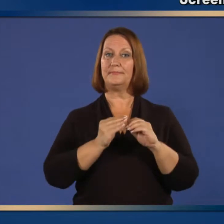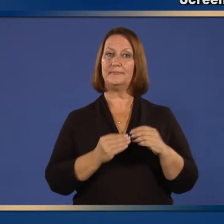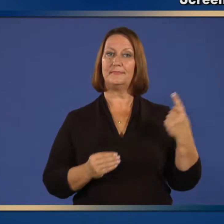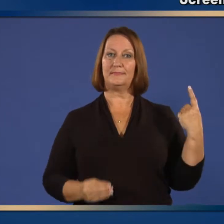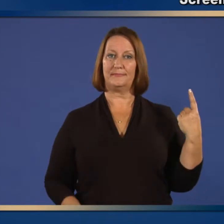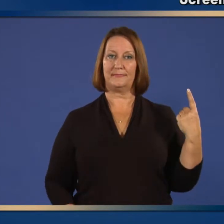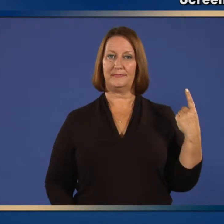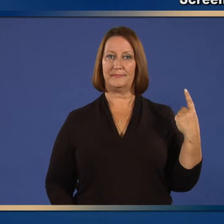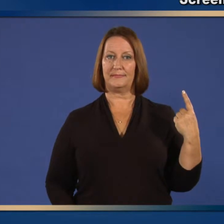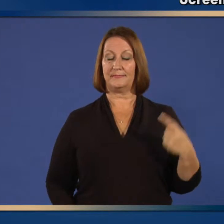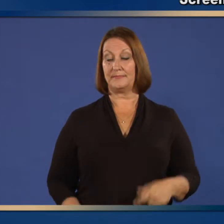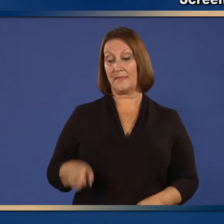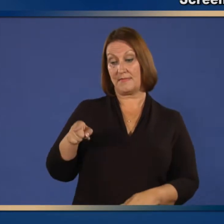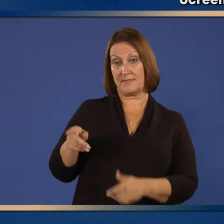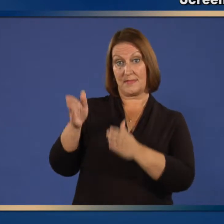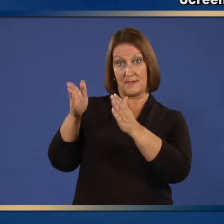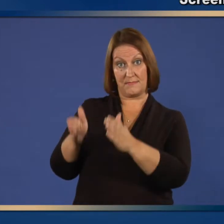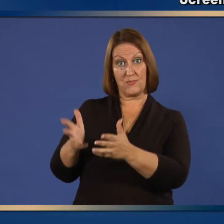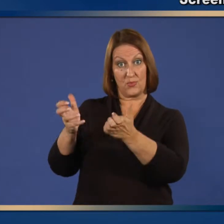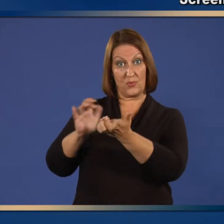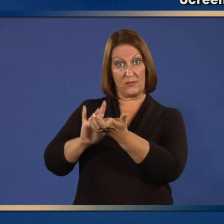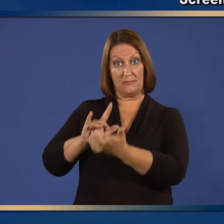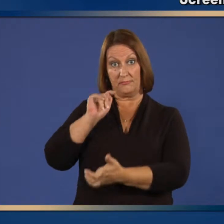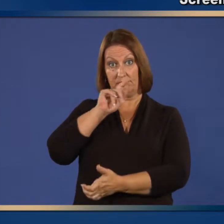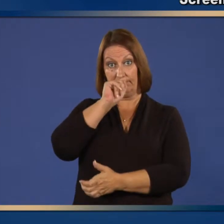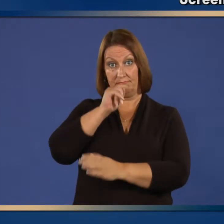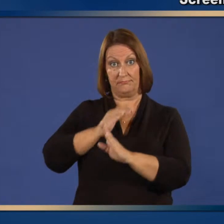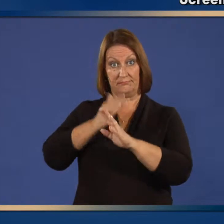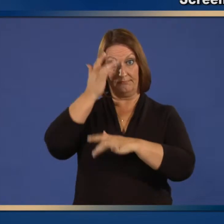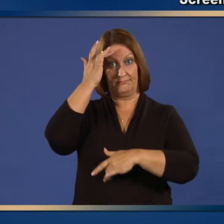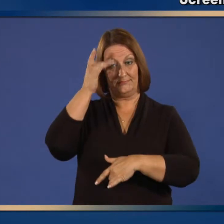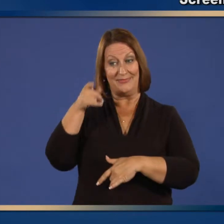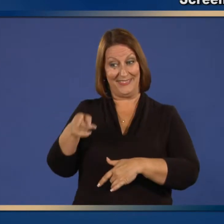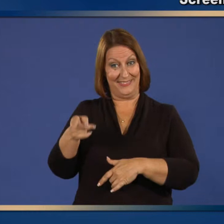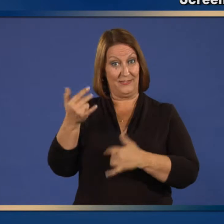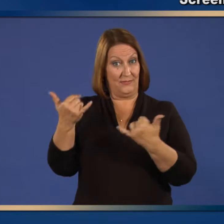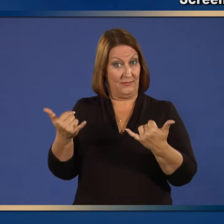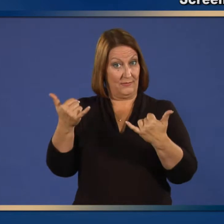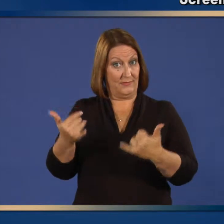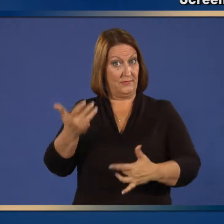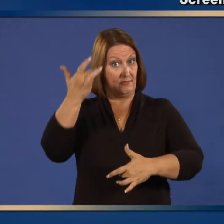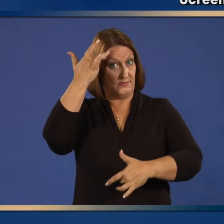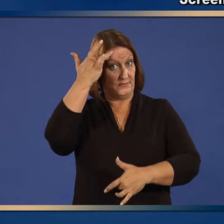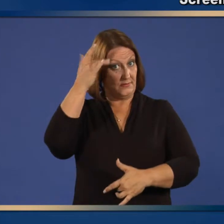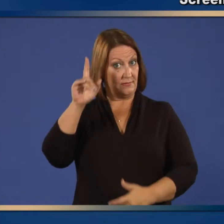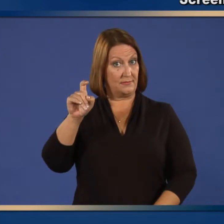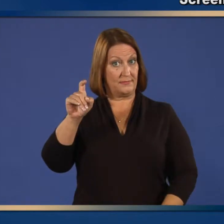1. Is the person to be vaccinated sick today?